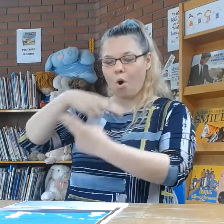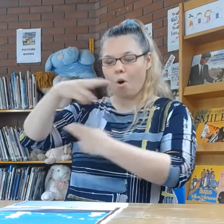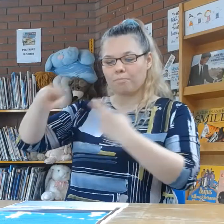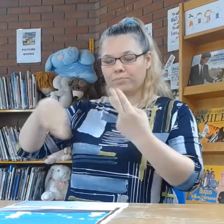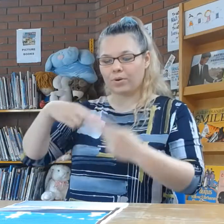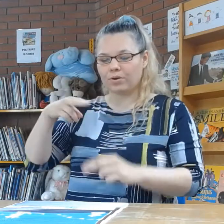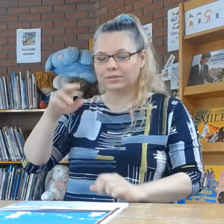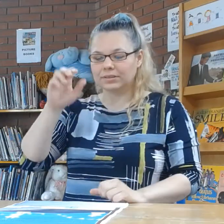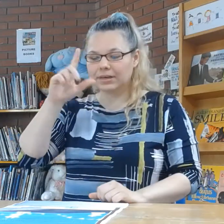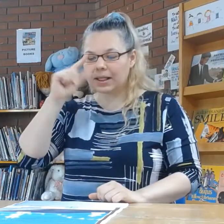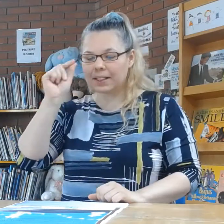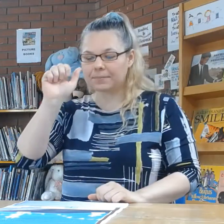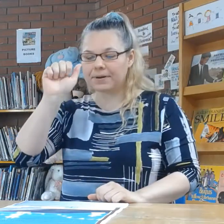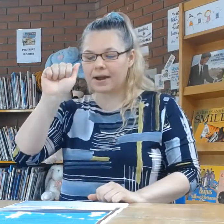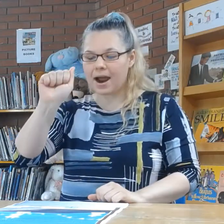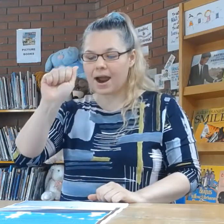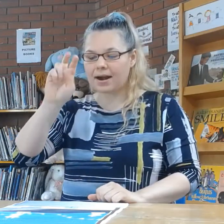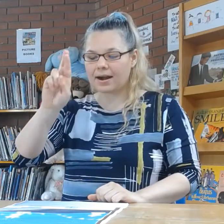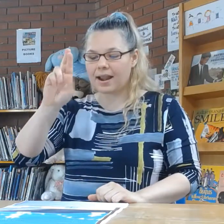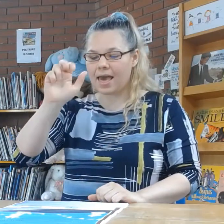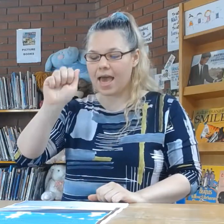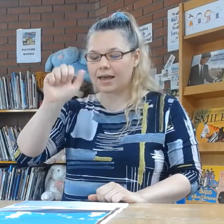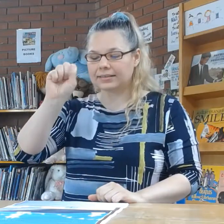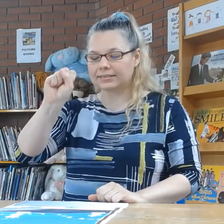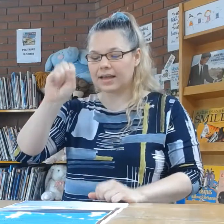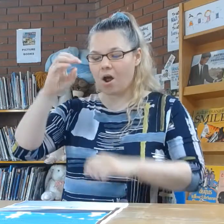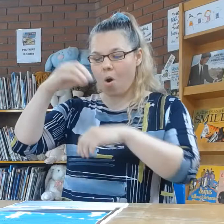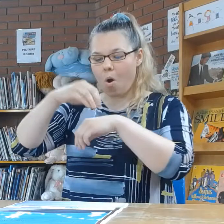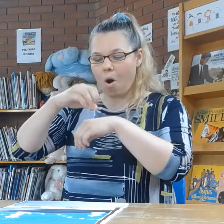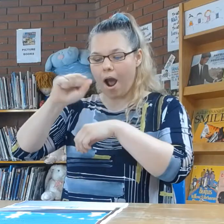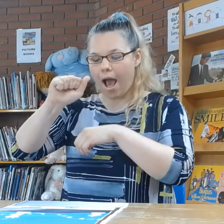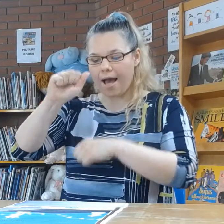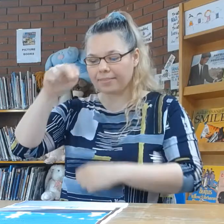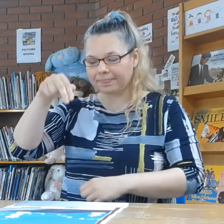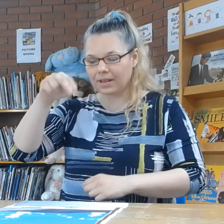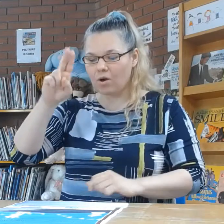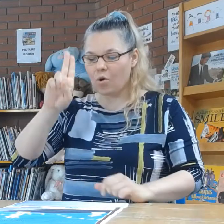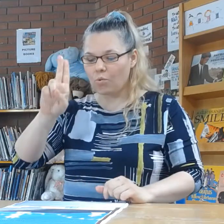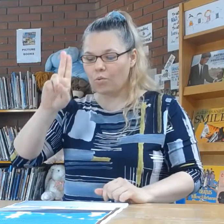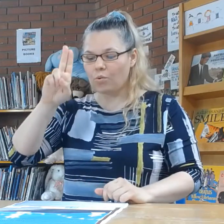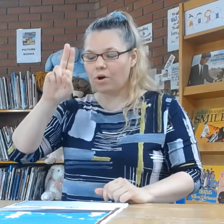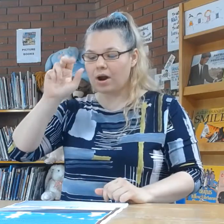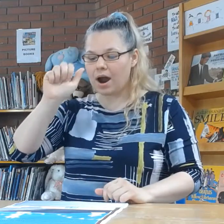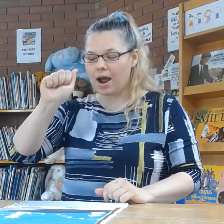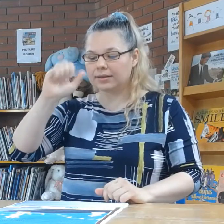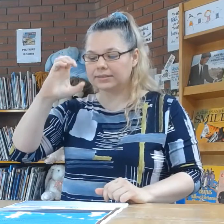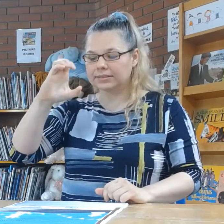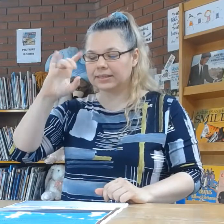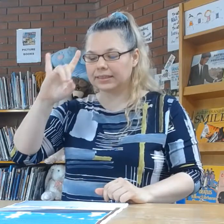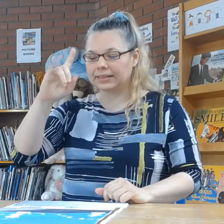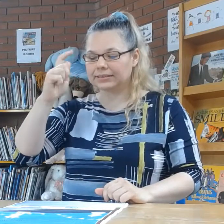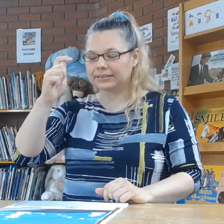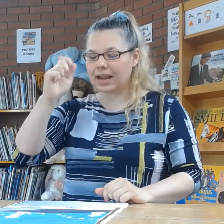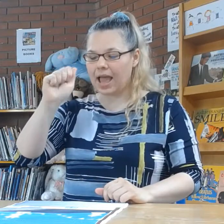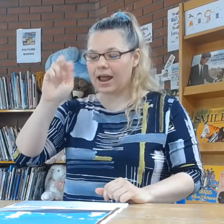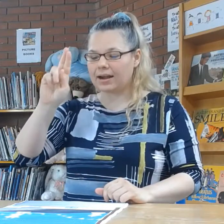All around Orison-Oakdaran, the President's house, the work began.